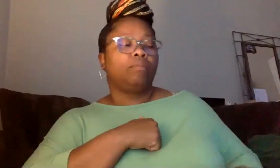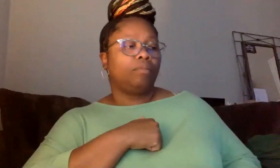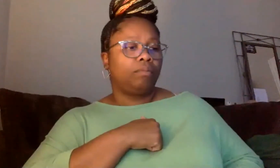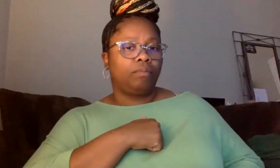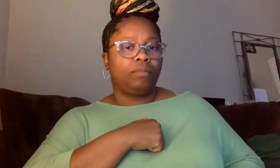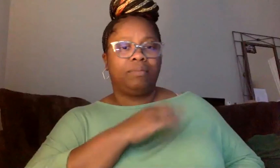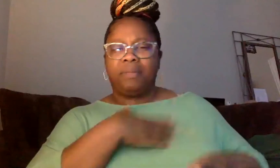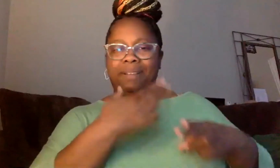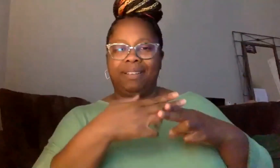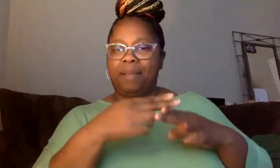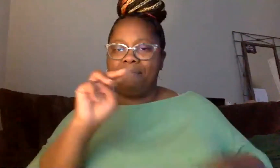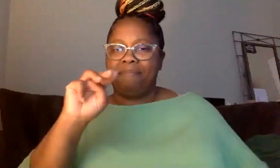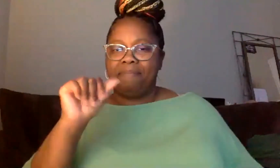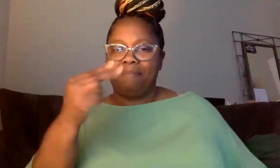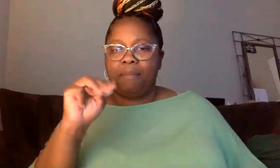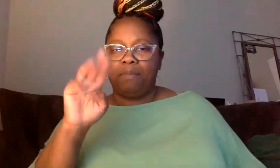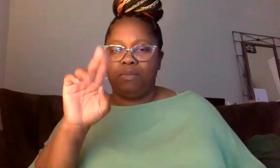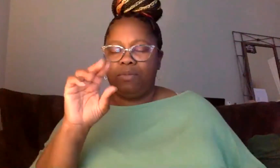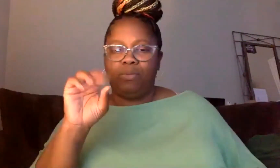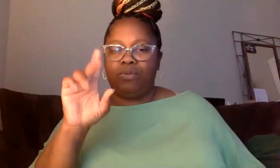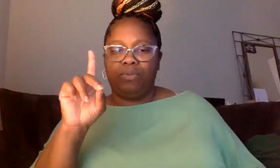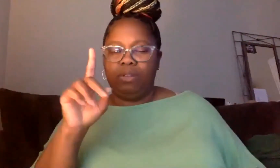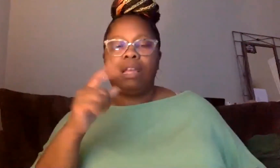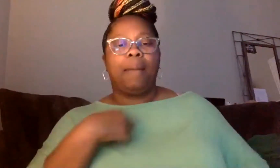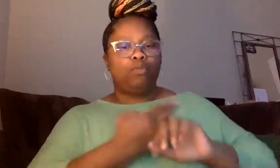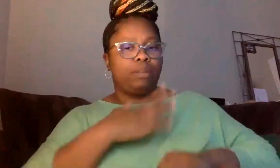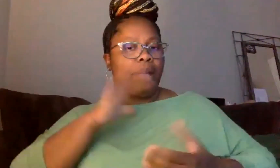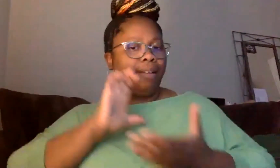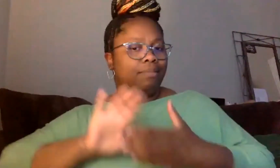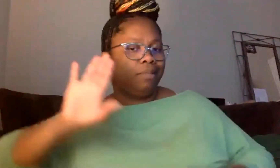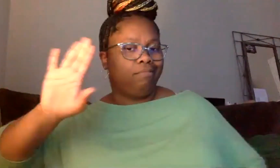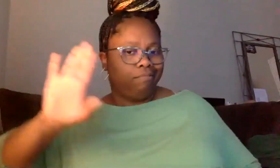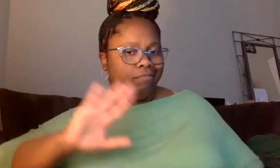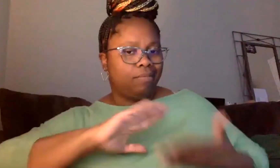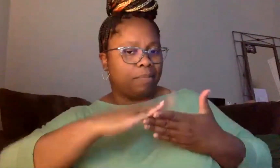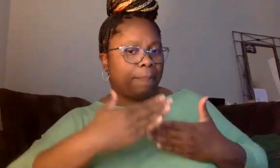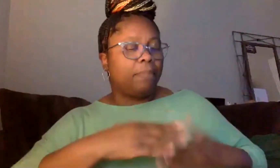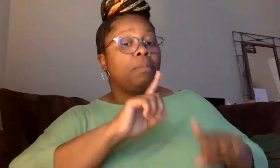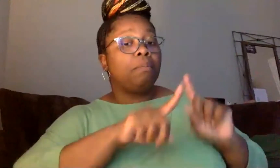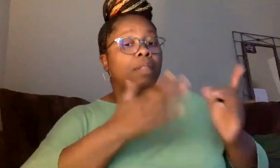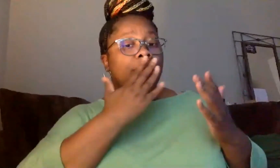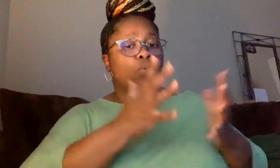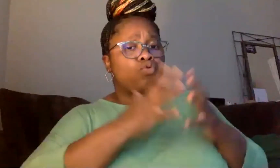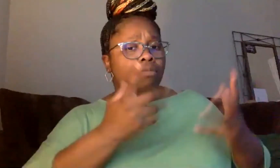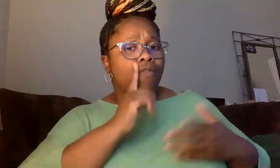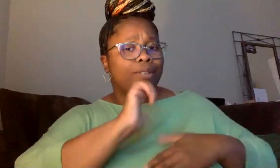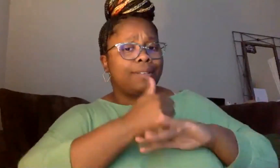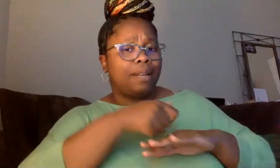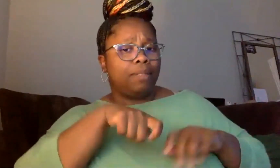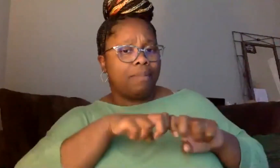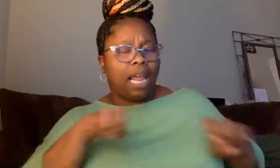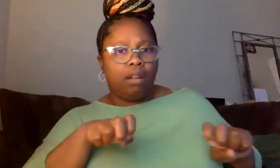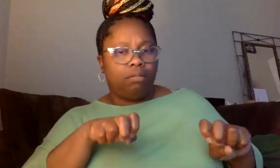Mahmoud Zubaidi. I love it from my husband's account. I apologize. Uh, thank you so much, uh, for organizing. This is, this is